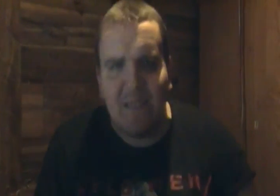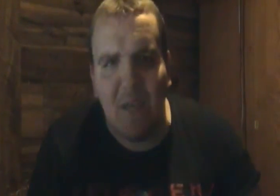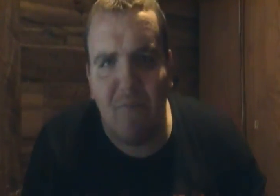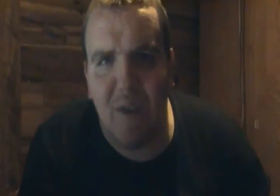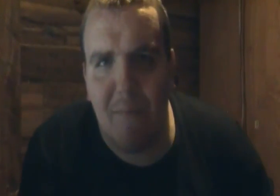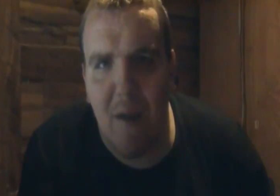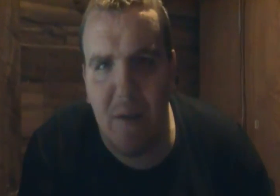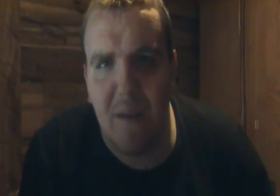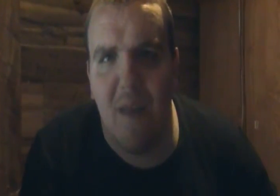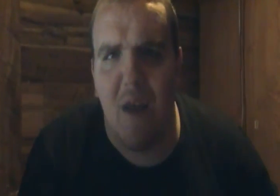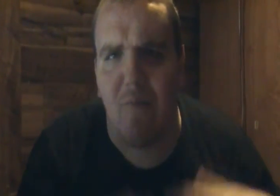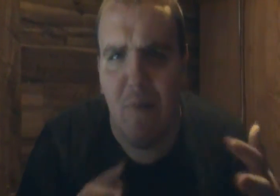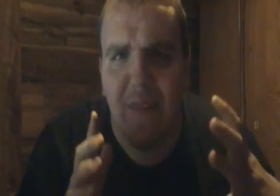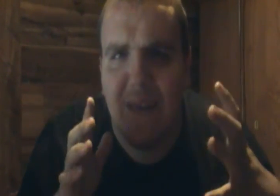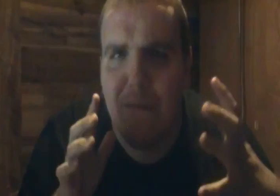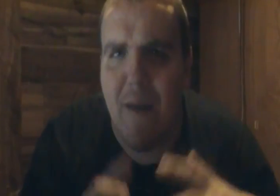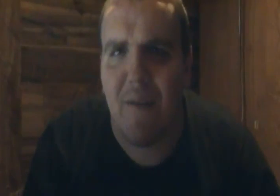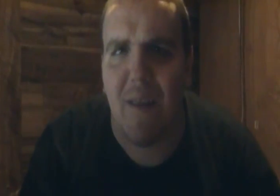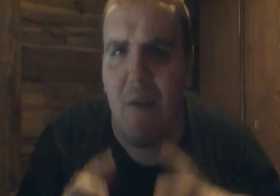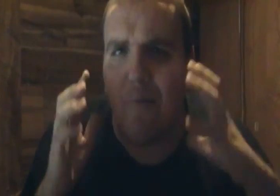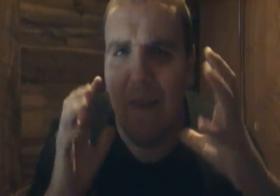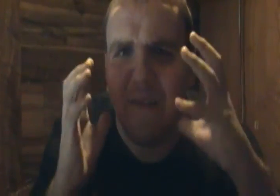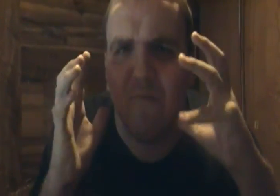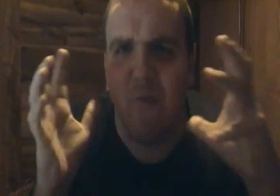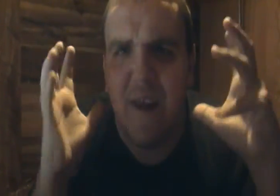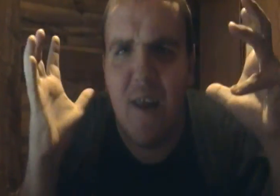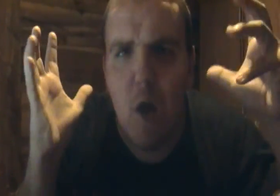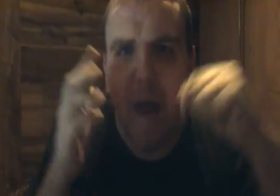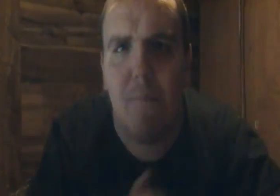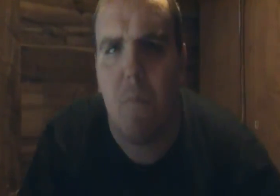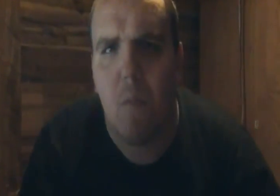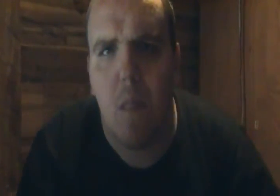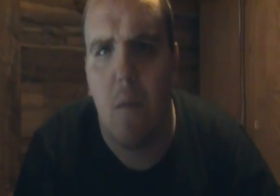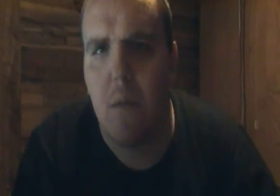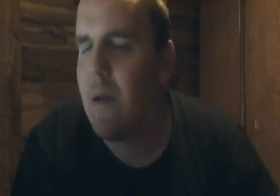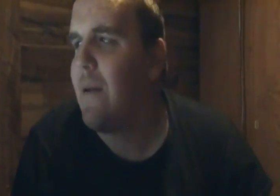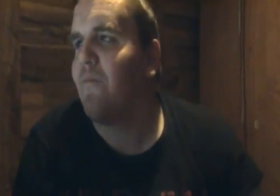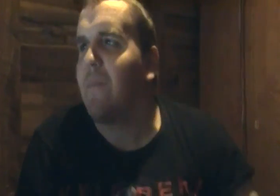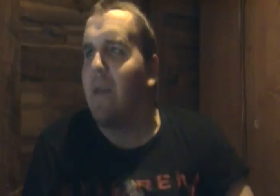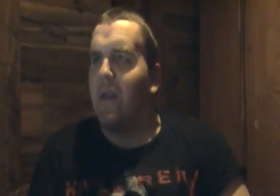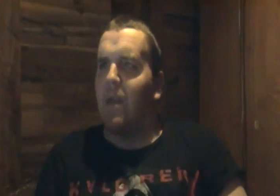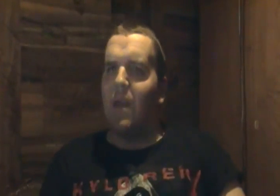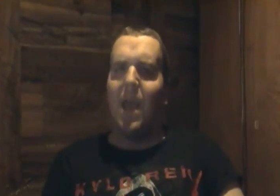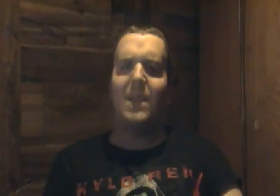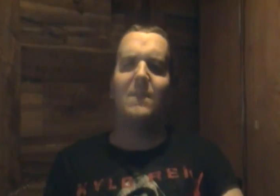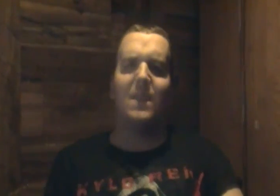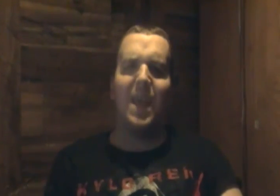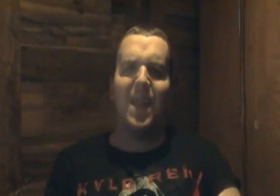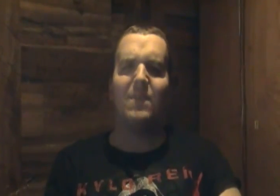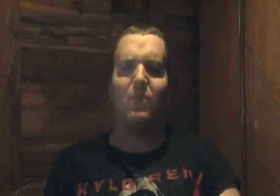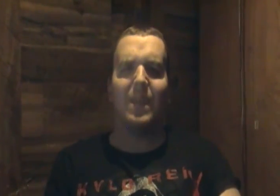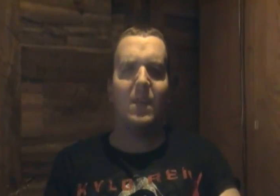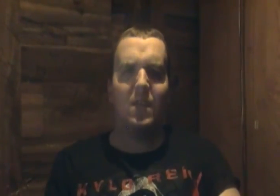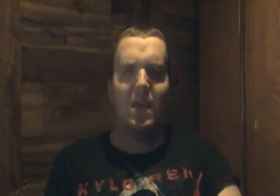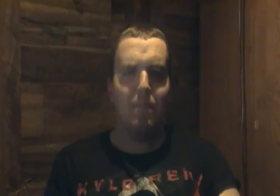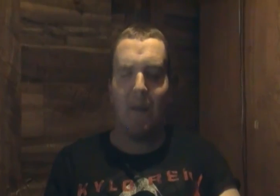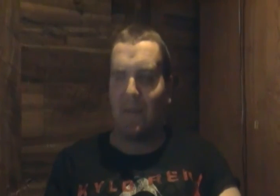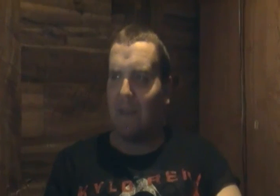that's good for parenting really good parenting really freaking good and yeah that's really good parenting